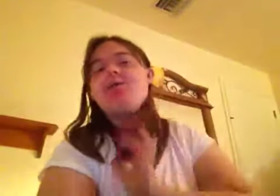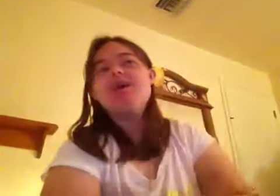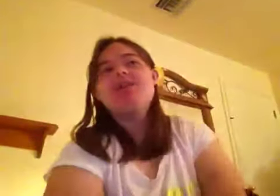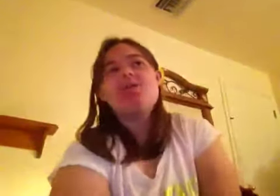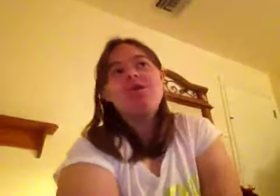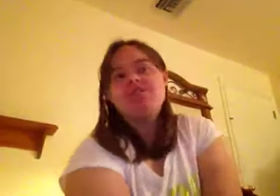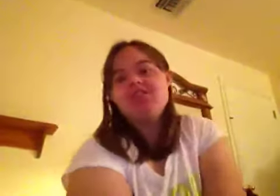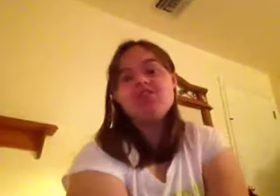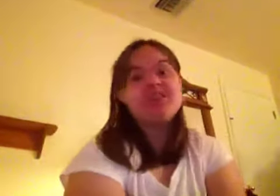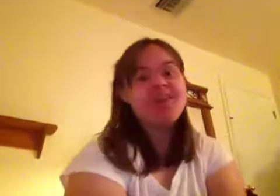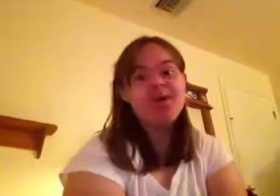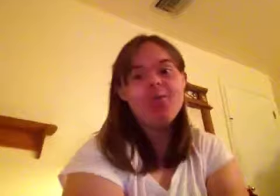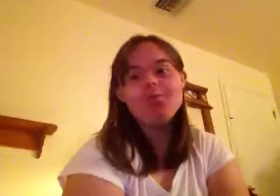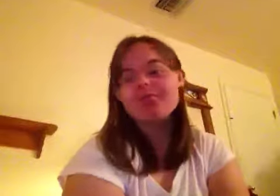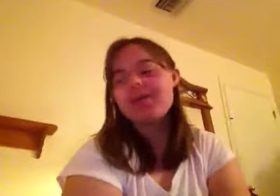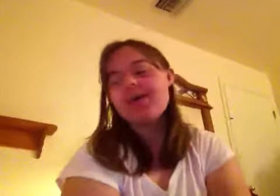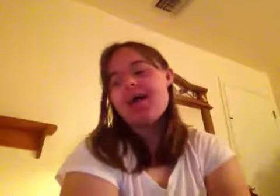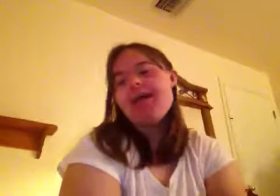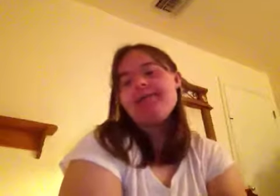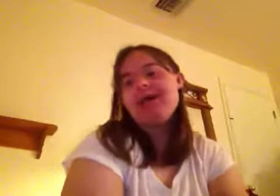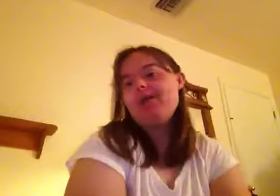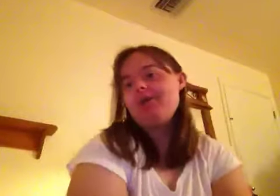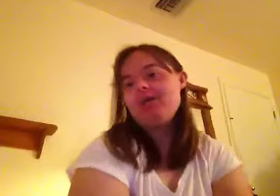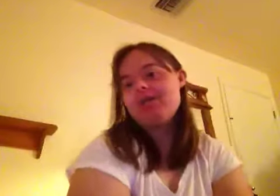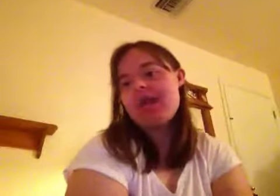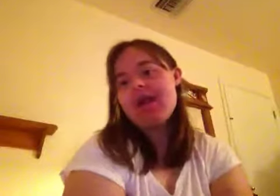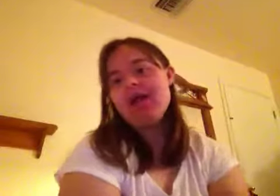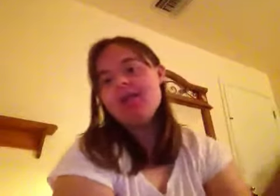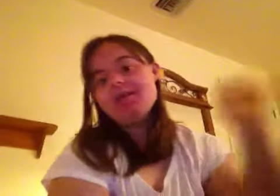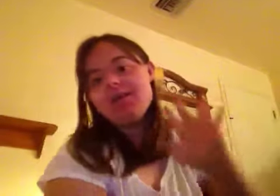hope you guys are watching this video I just want to say I love you